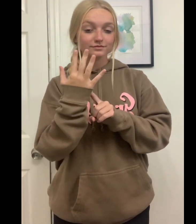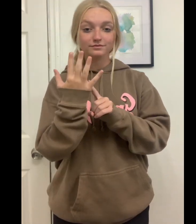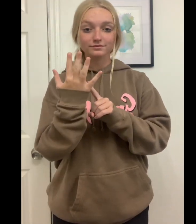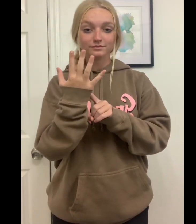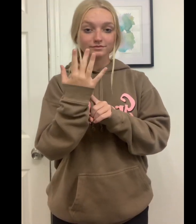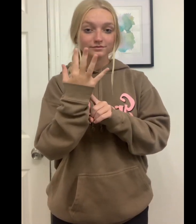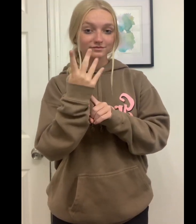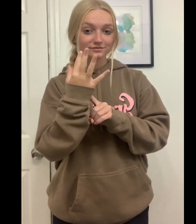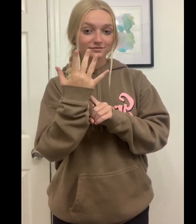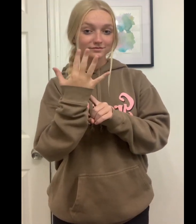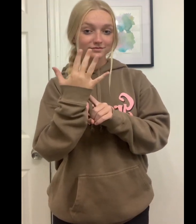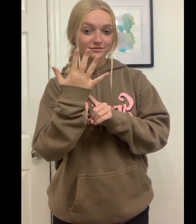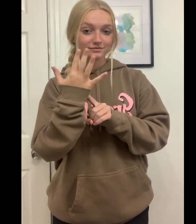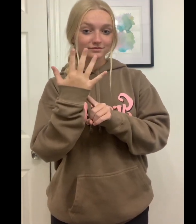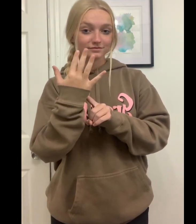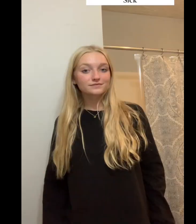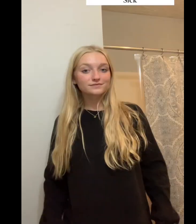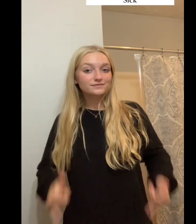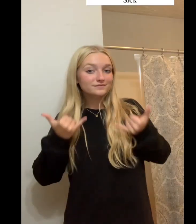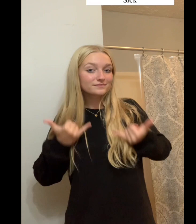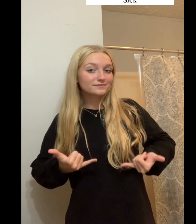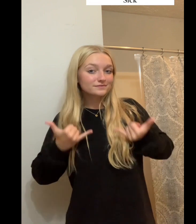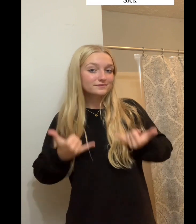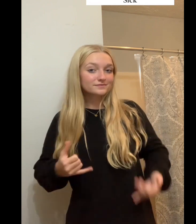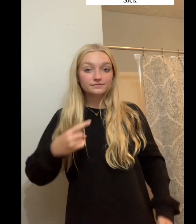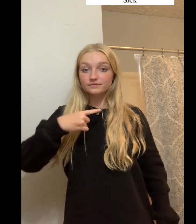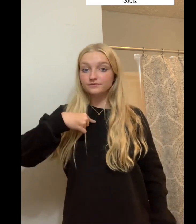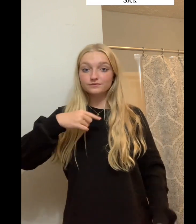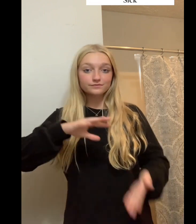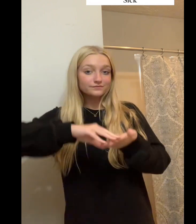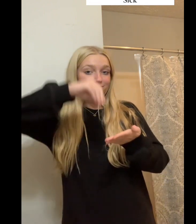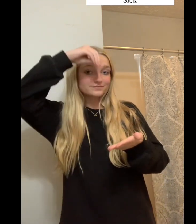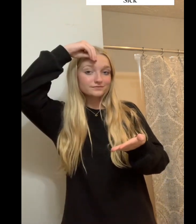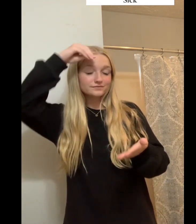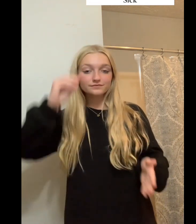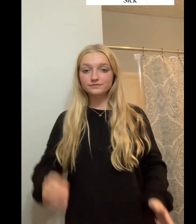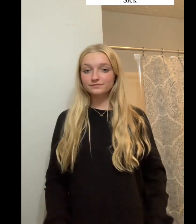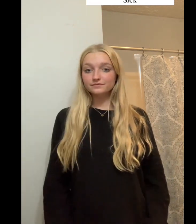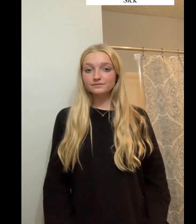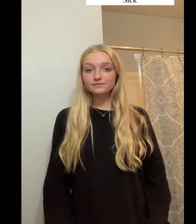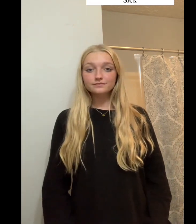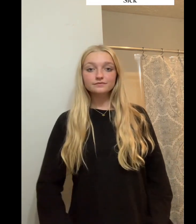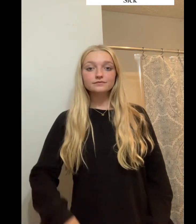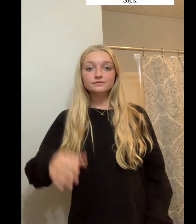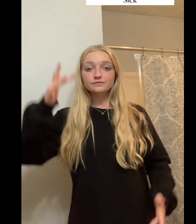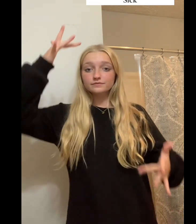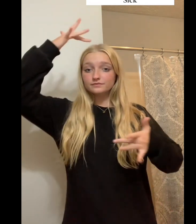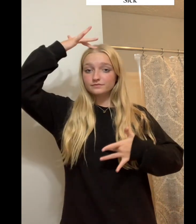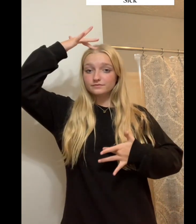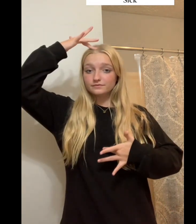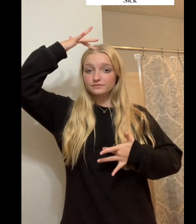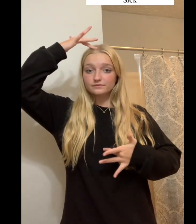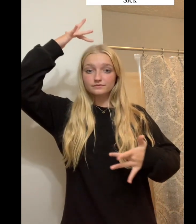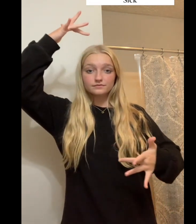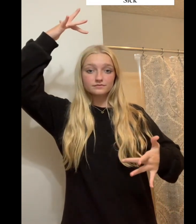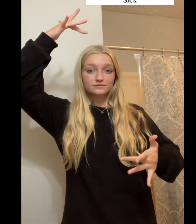candle. Today I learned sick, sick.